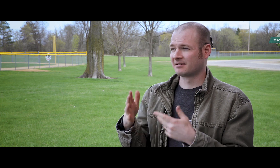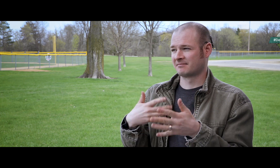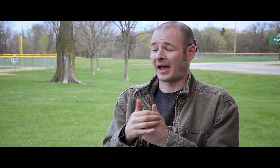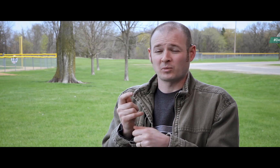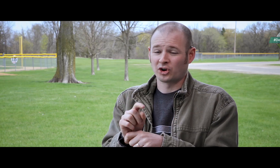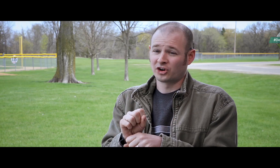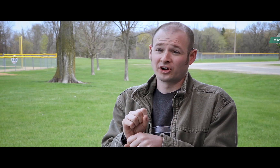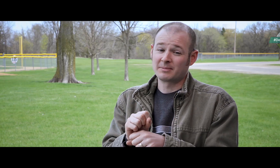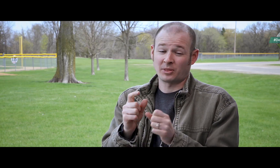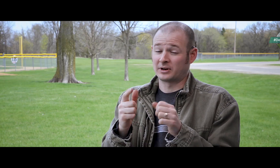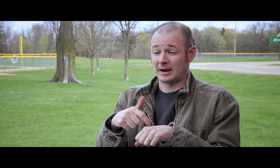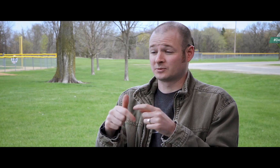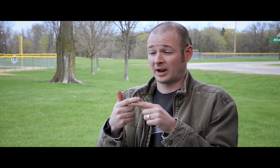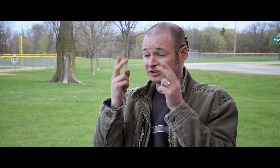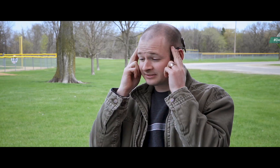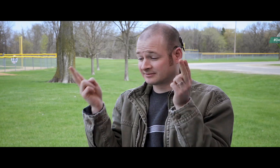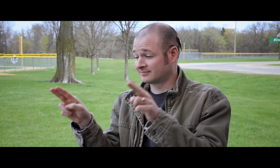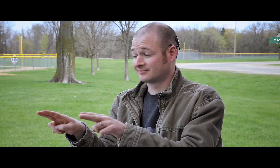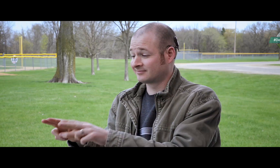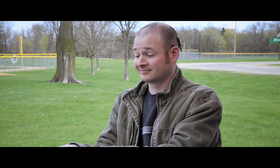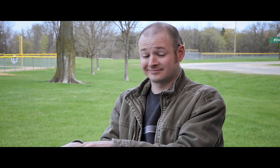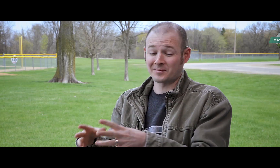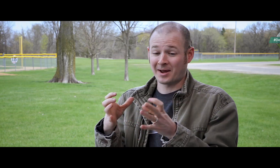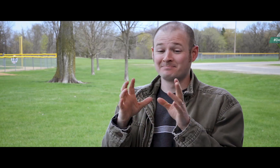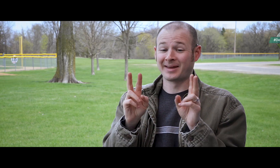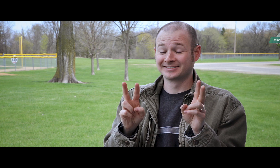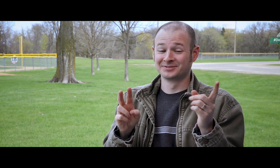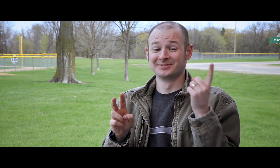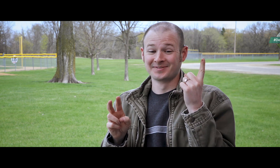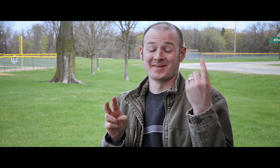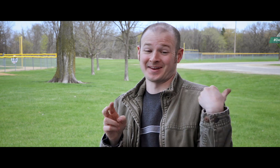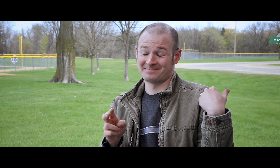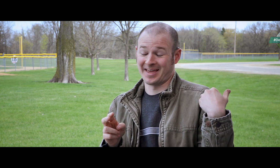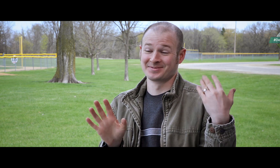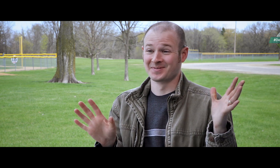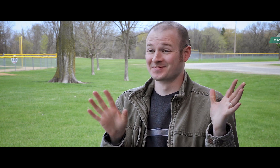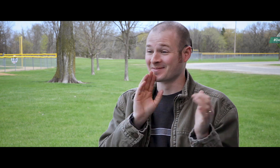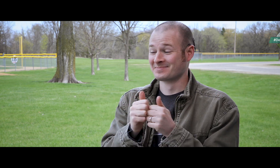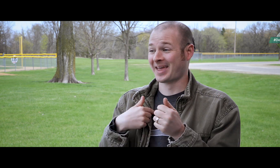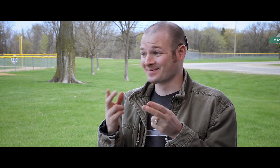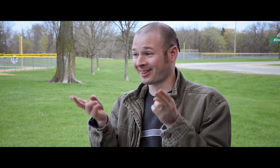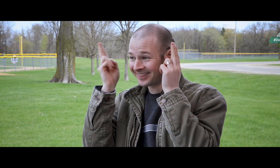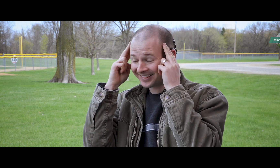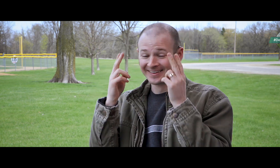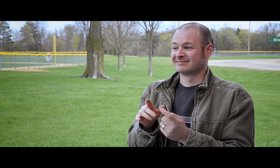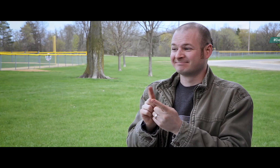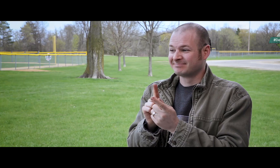on the other side. At work, there are times when I remove my implants so I can focus in peace. If my coworkers approach me, I'll put the implants